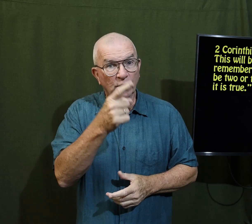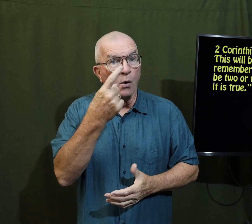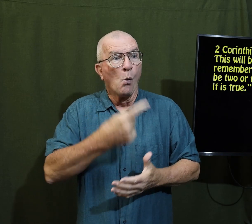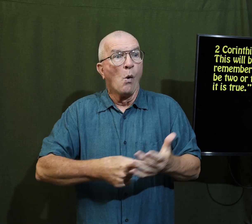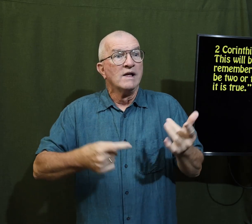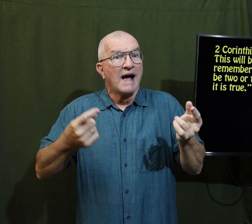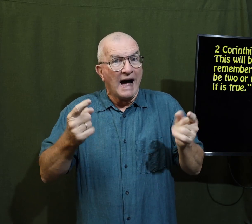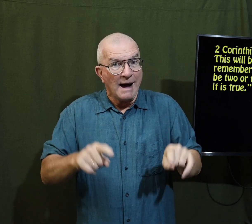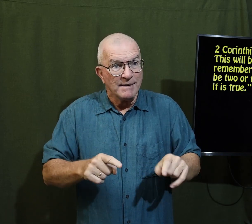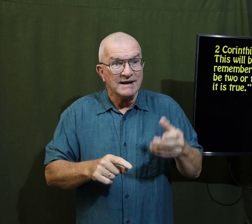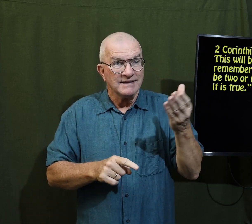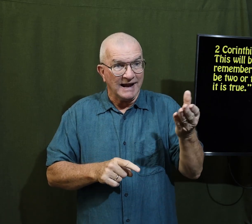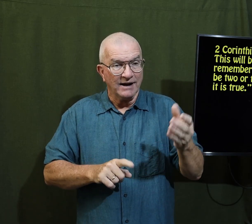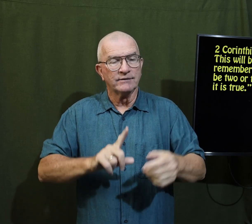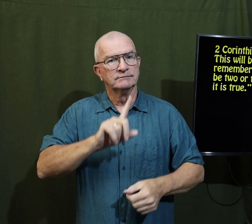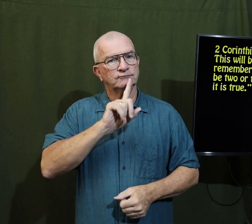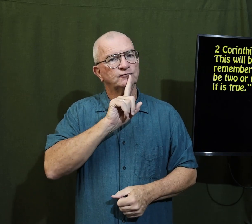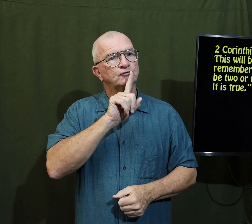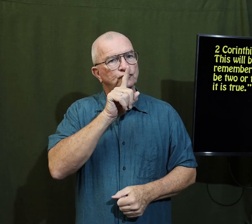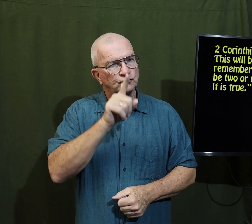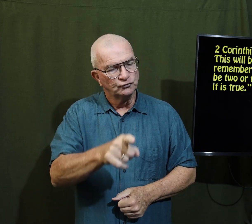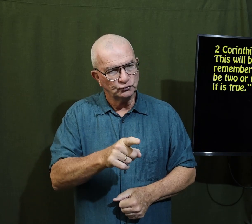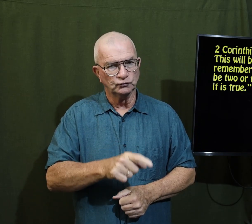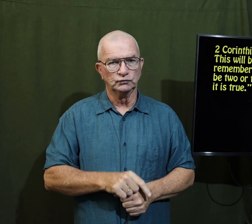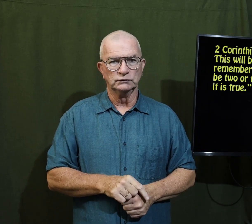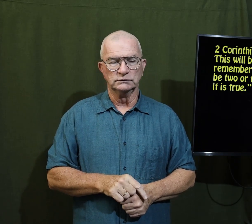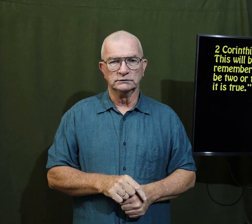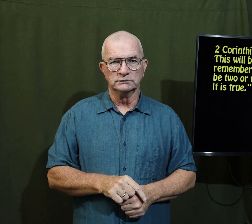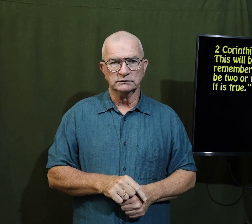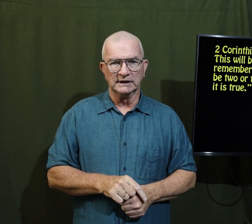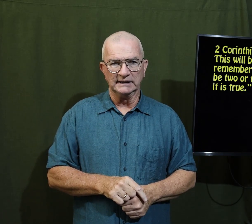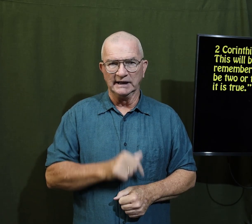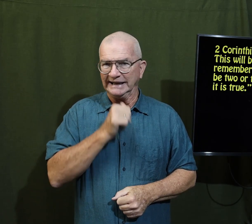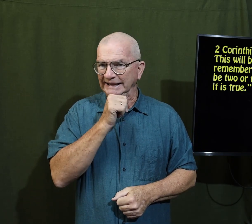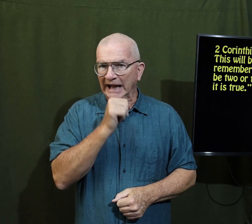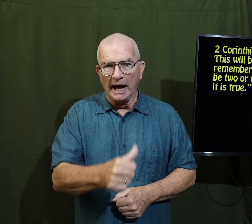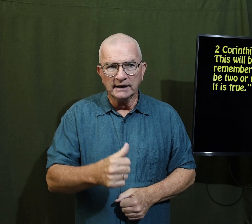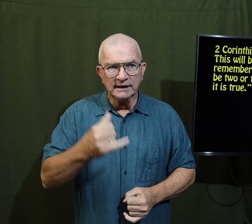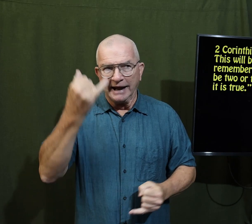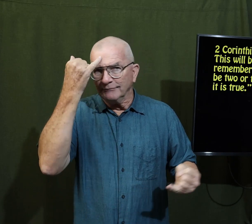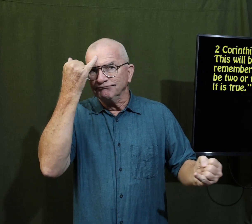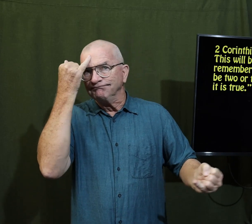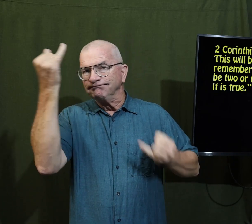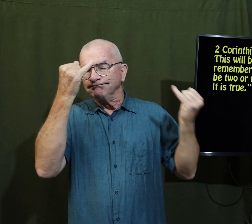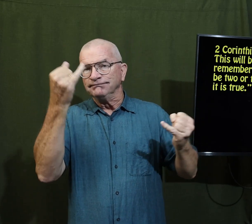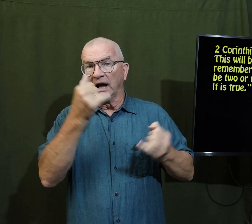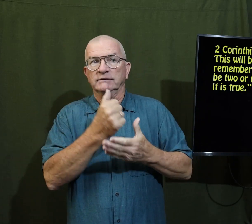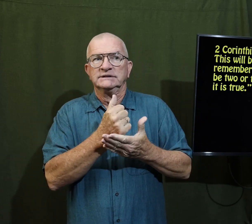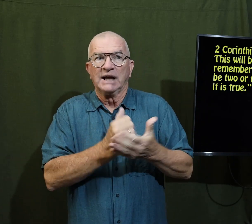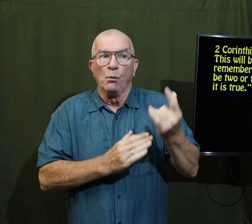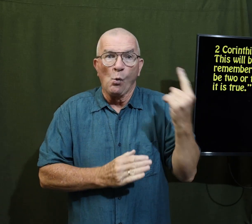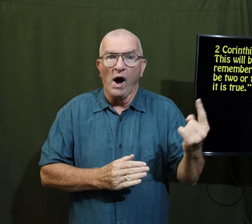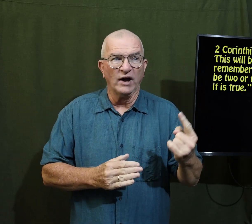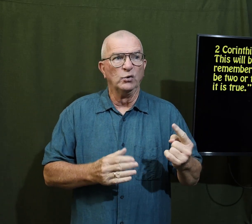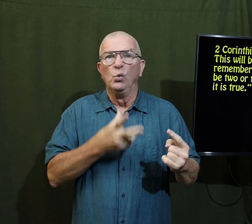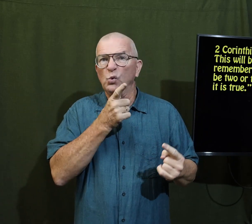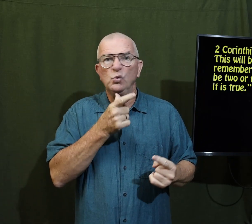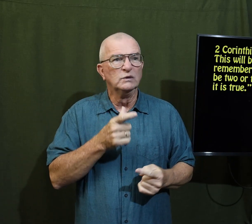Make sure what was happening was true. And not just some idea from some one